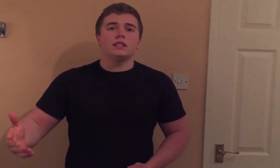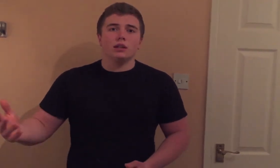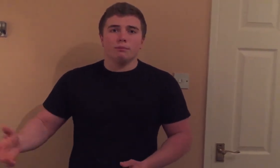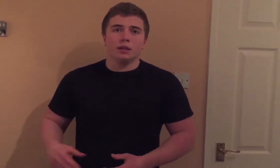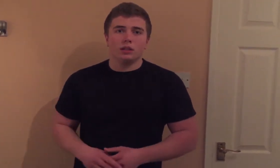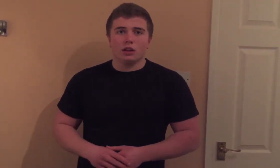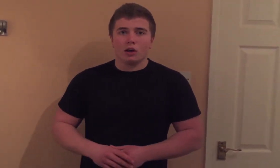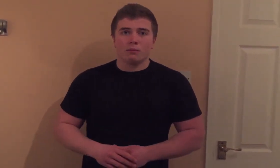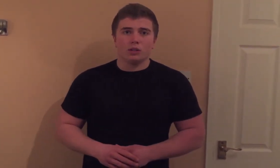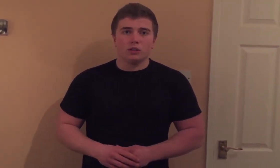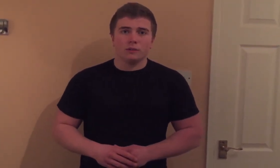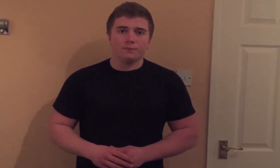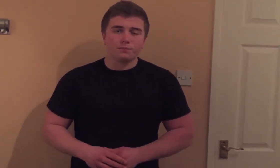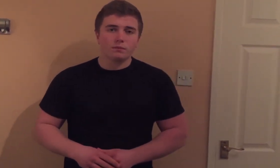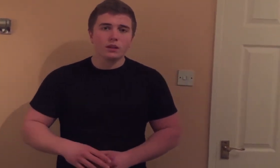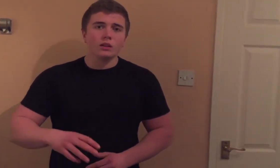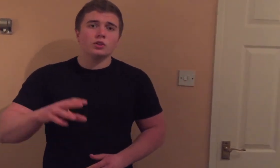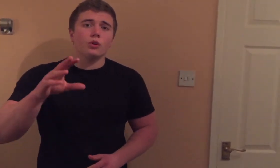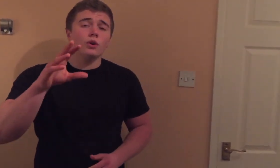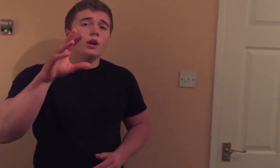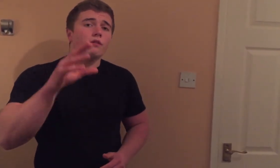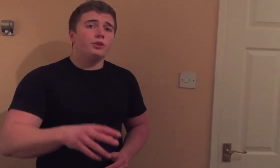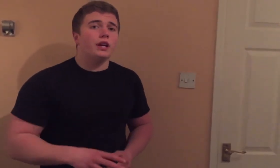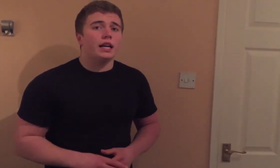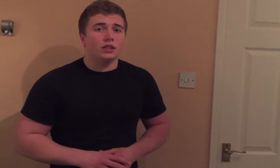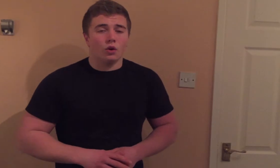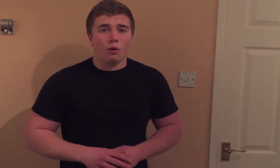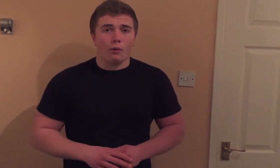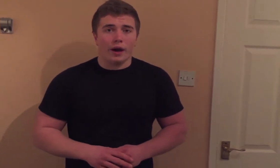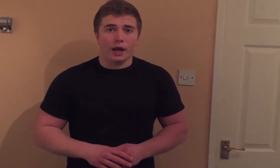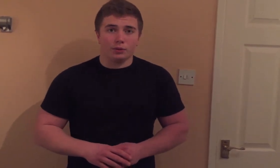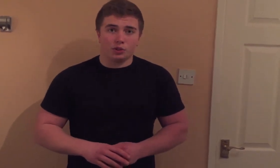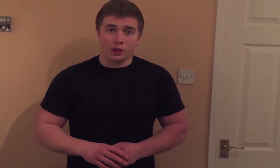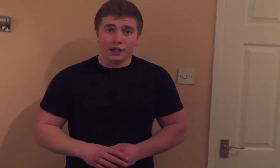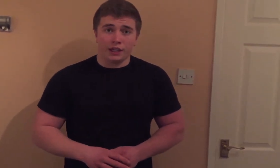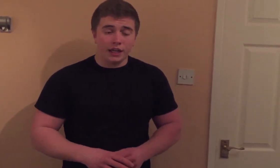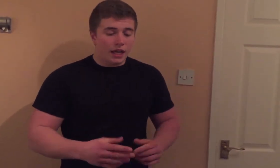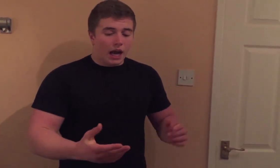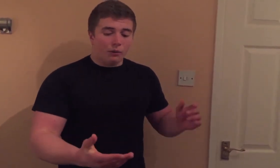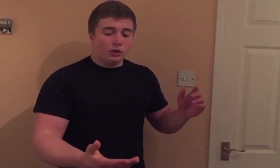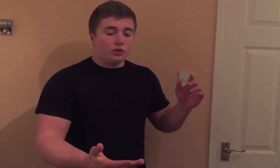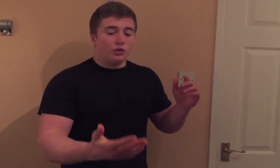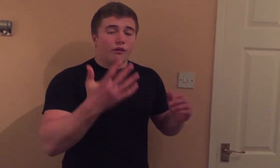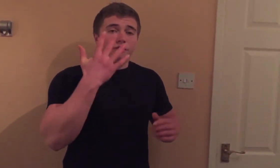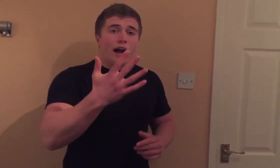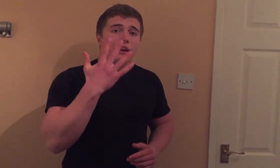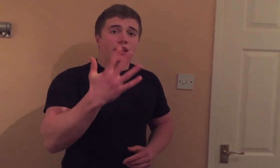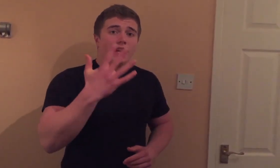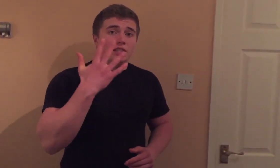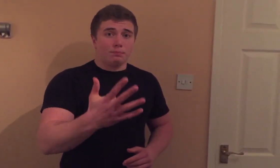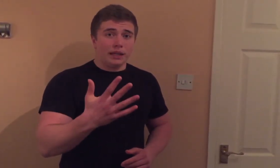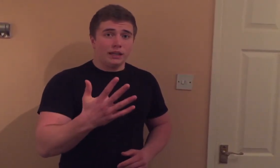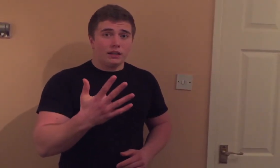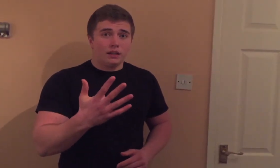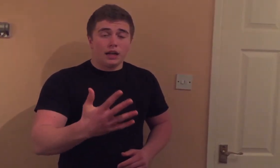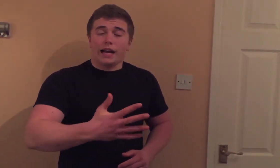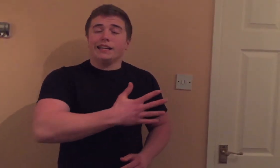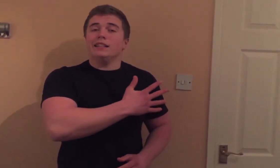still build a lot of muscle. So for you guys that know what way I was training, I was doing a 5 day split. I didn't